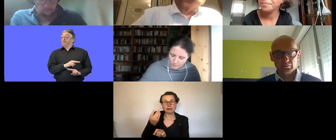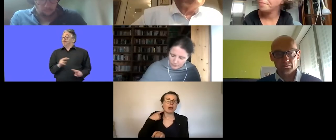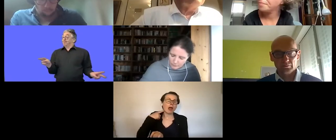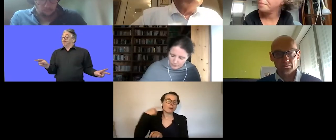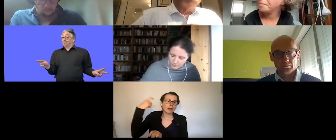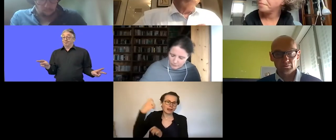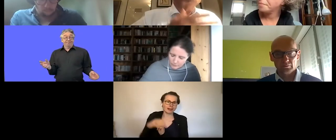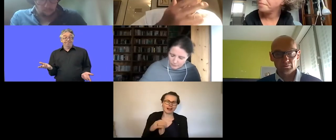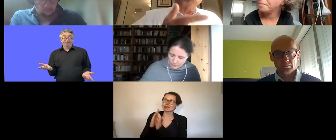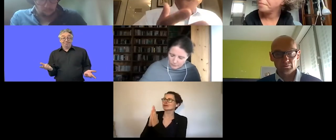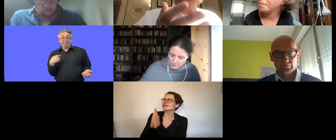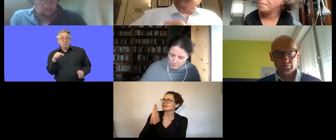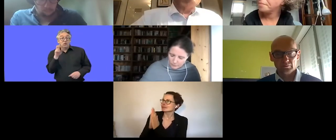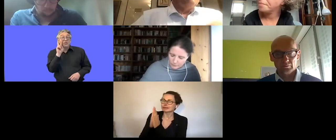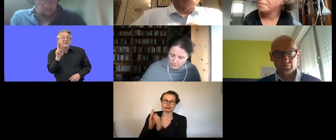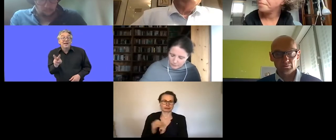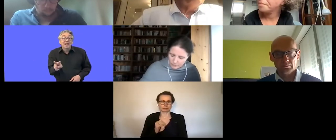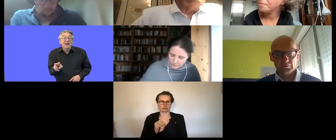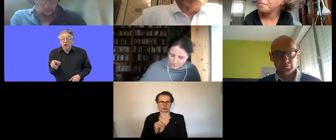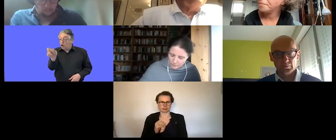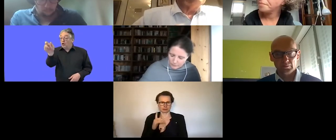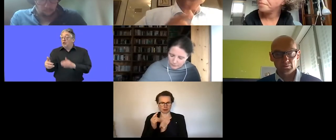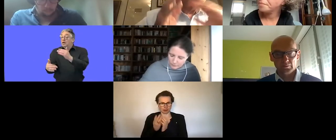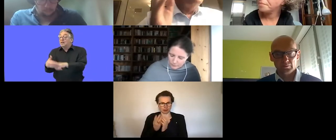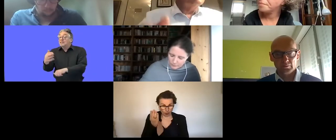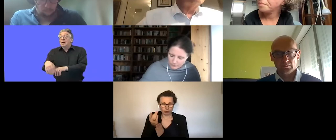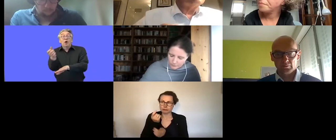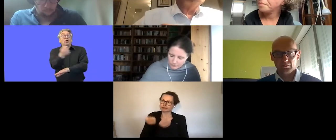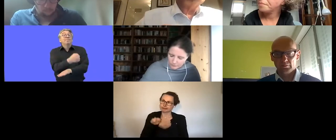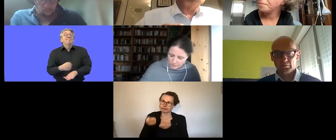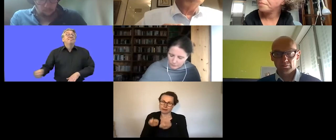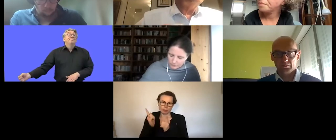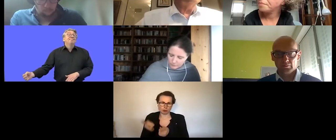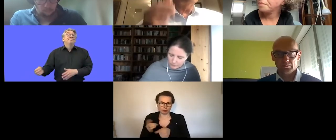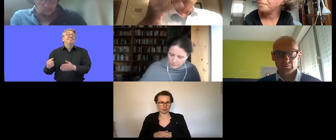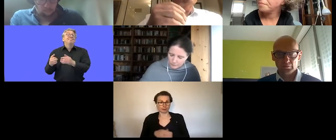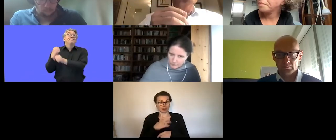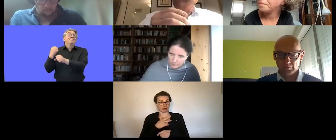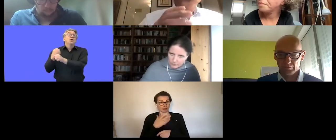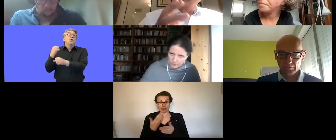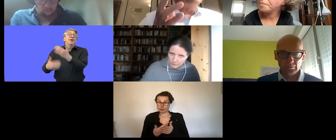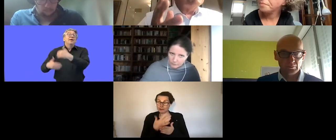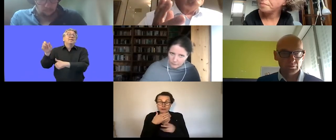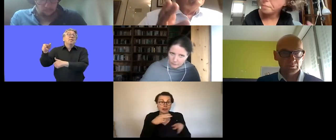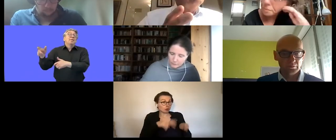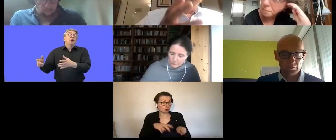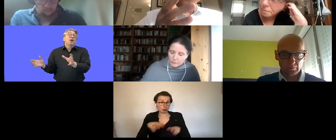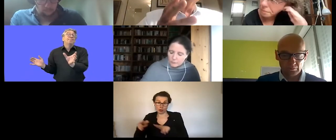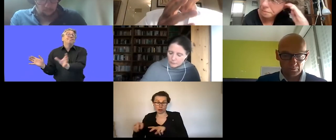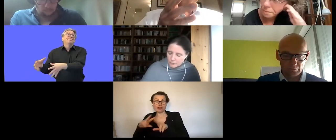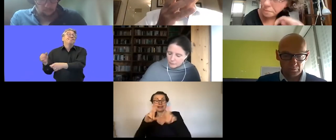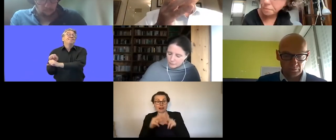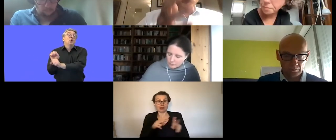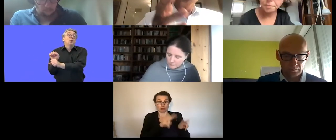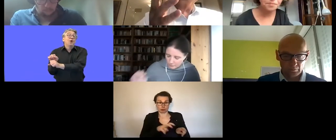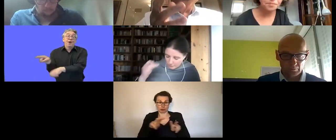separated system they are forever dependent on support on help and um